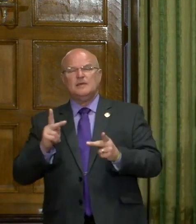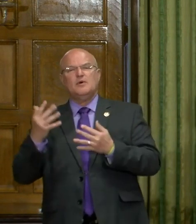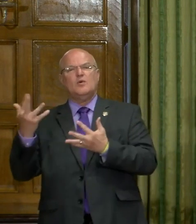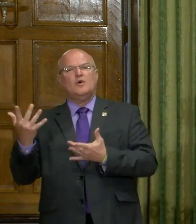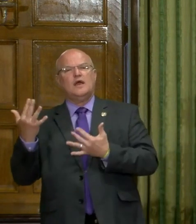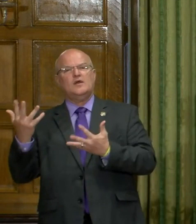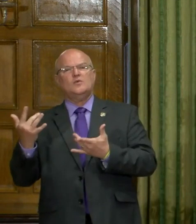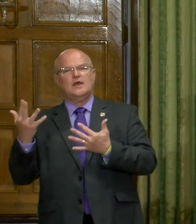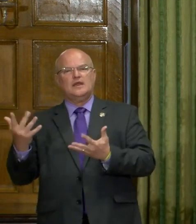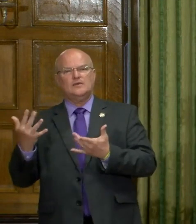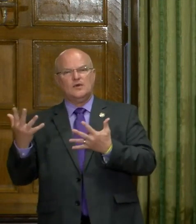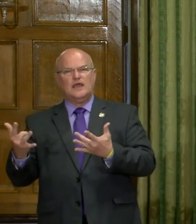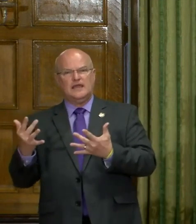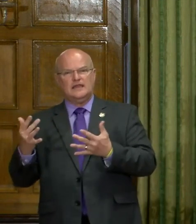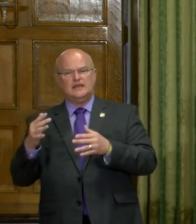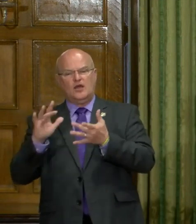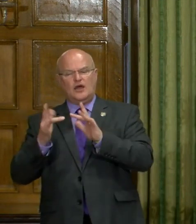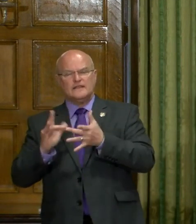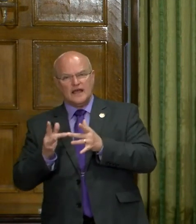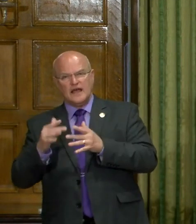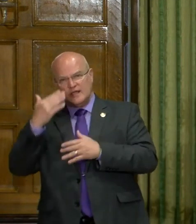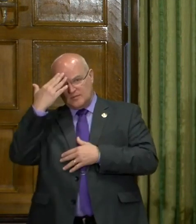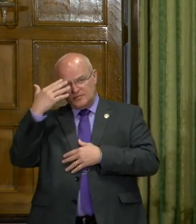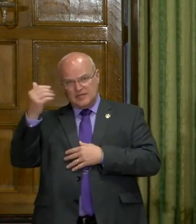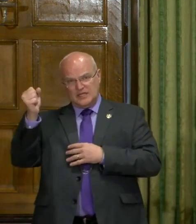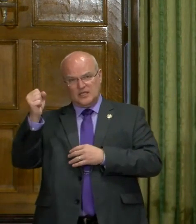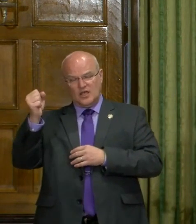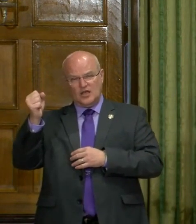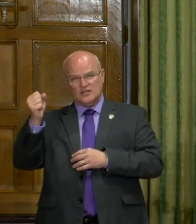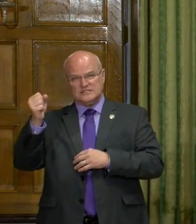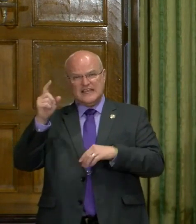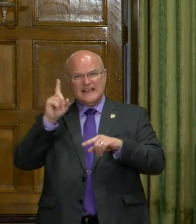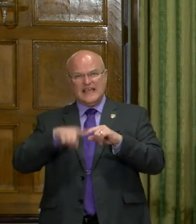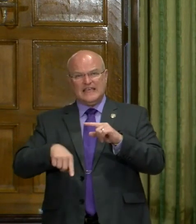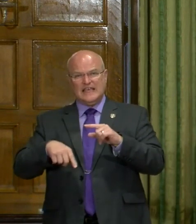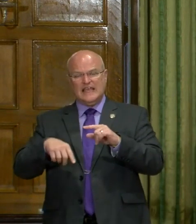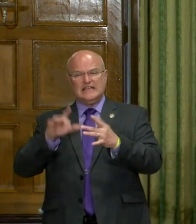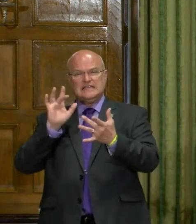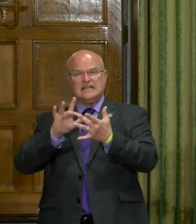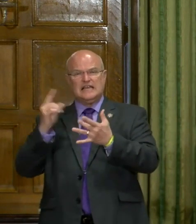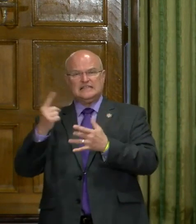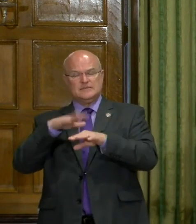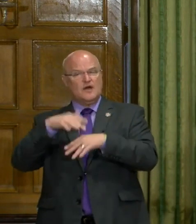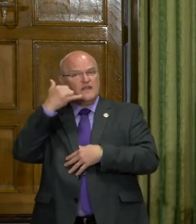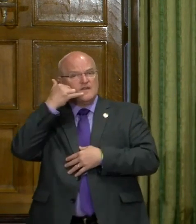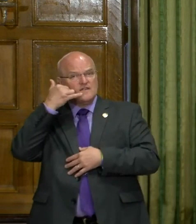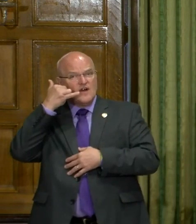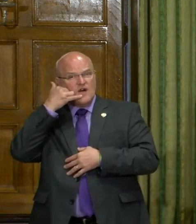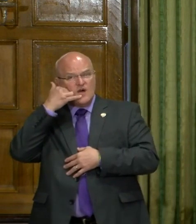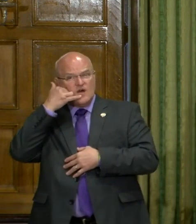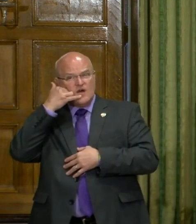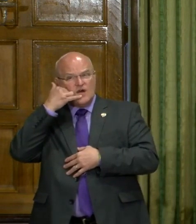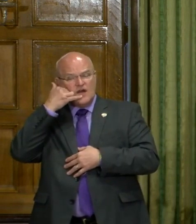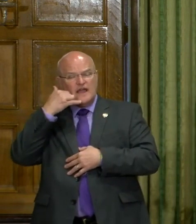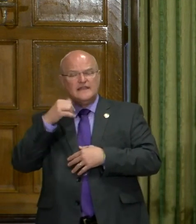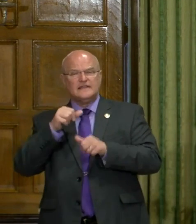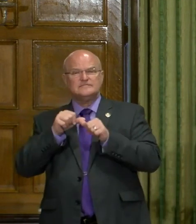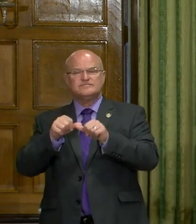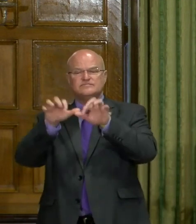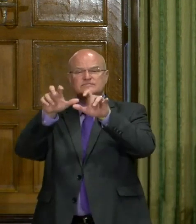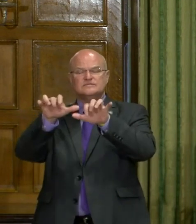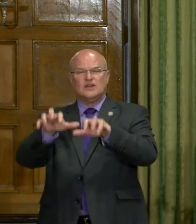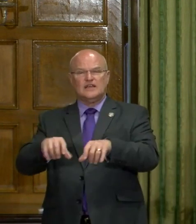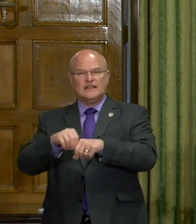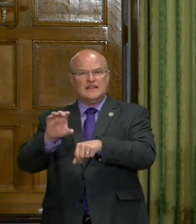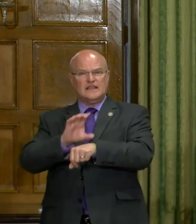of unemployment offices online because they can't get a hold of someone over the phone, and they keep getting errors when they